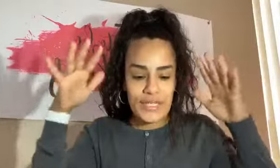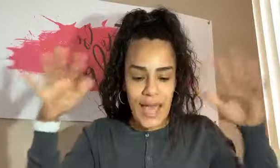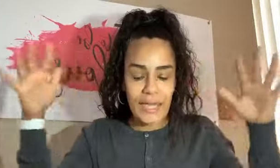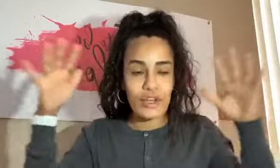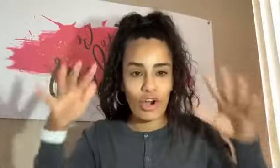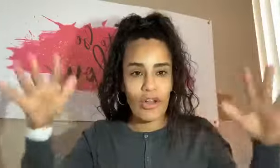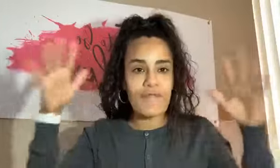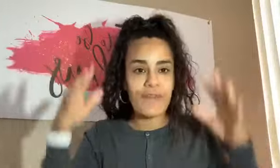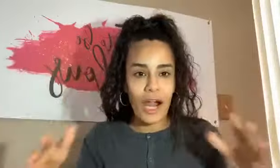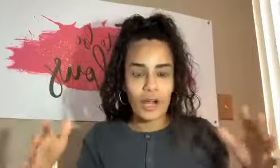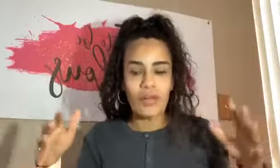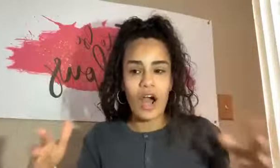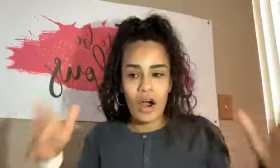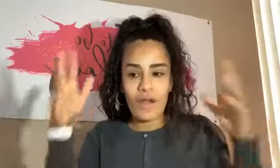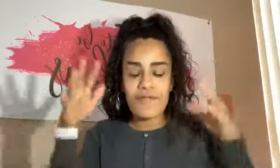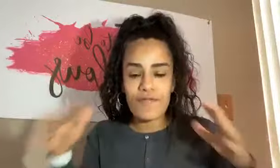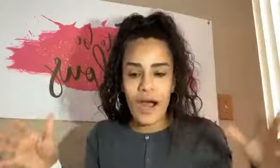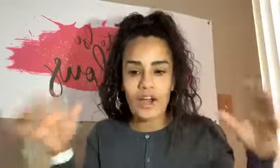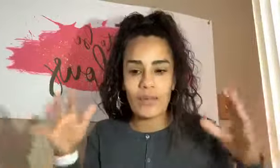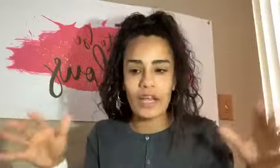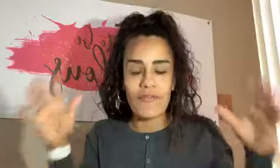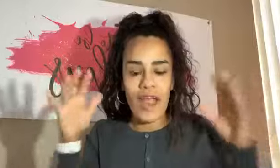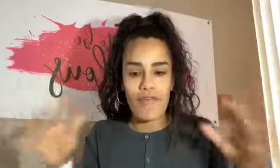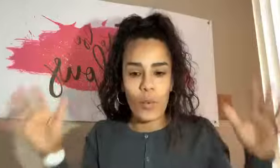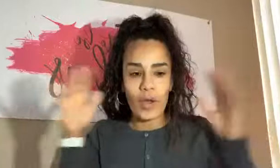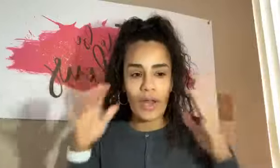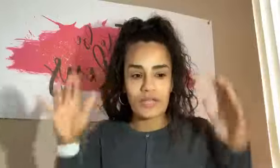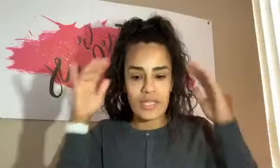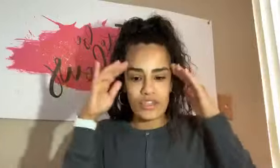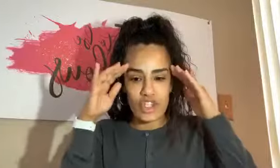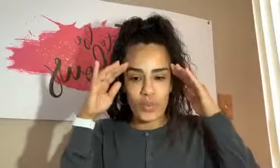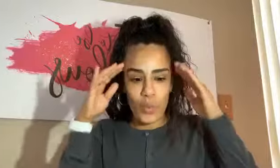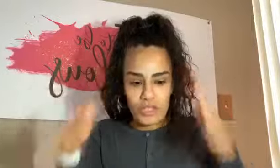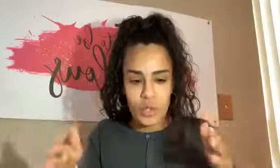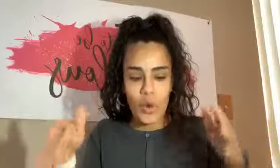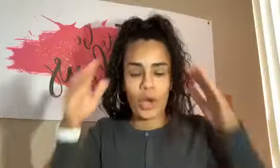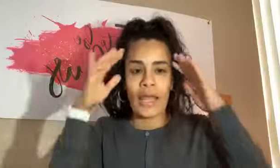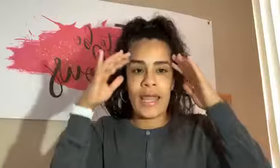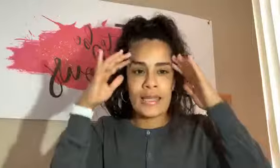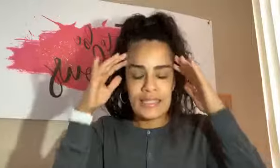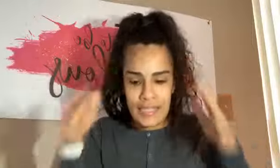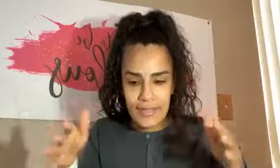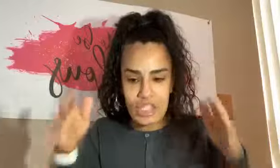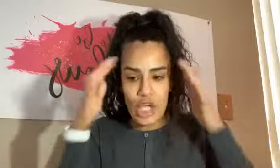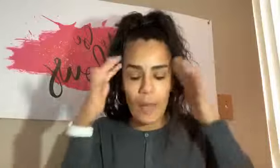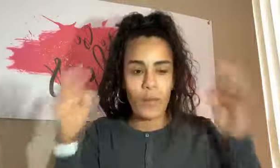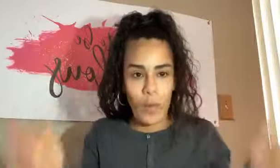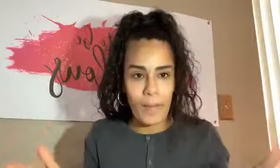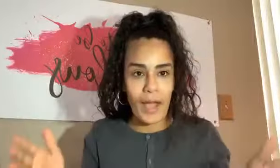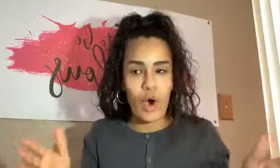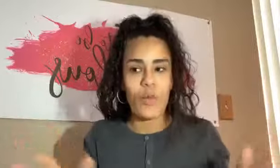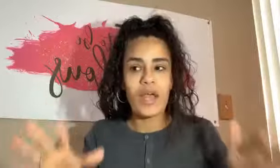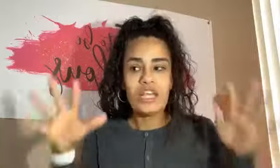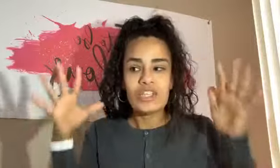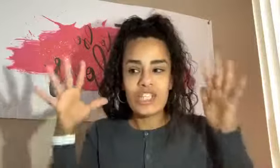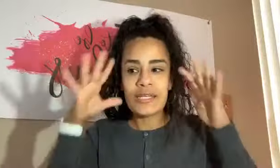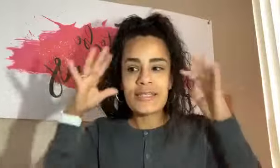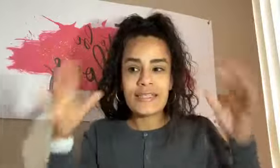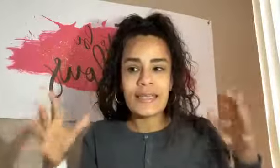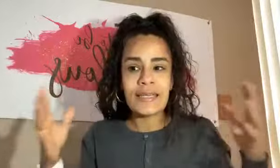sat in her environment, her environment of everyone else that just went to work, did their job and went back home. She didn't sit